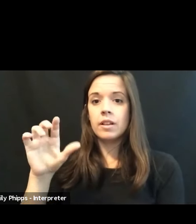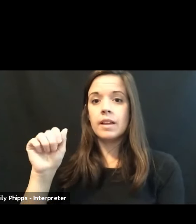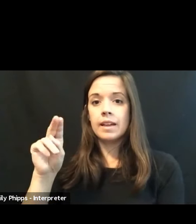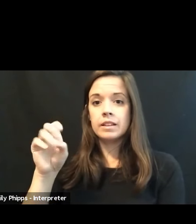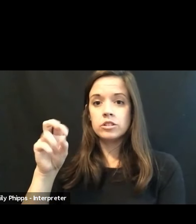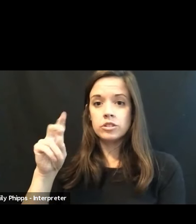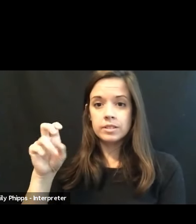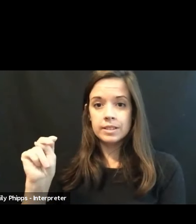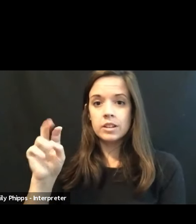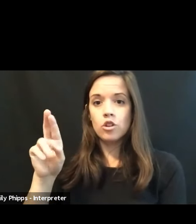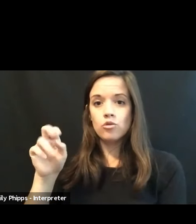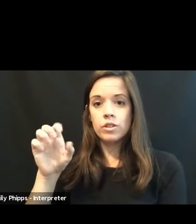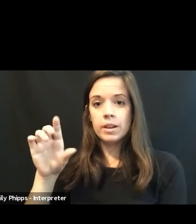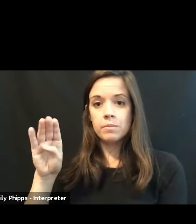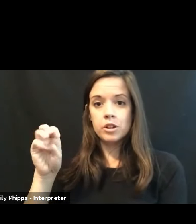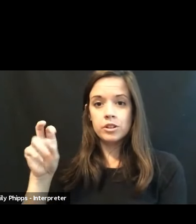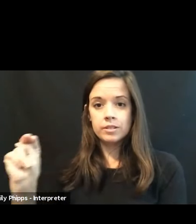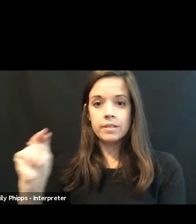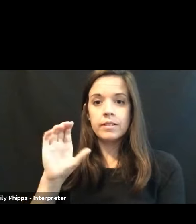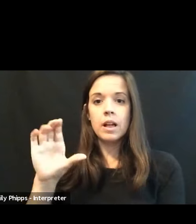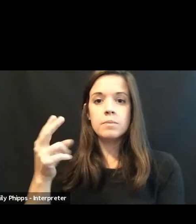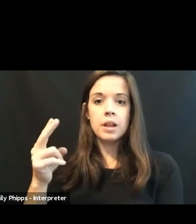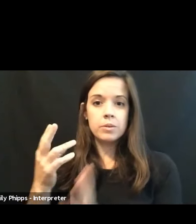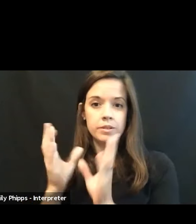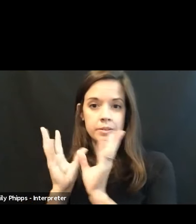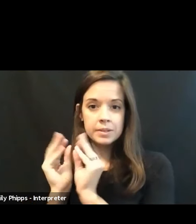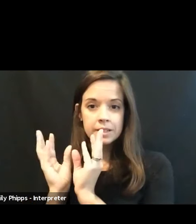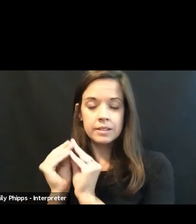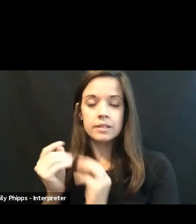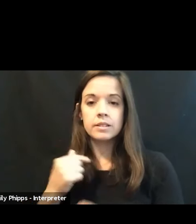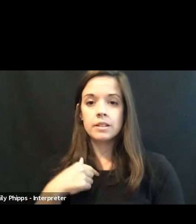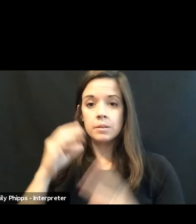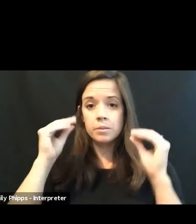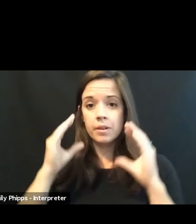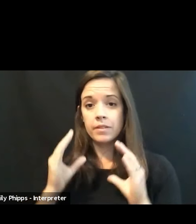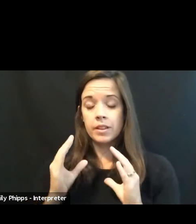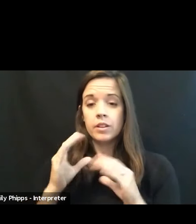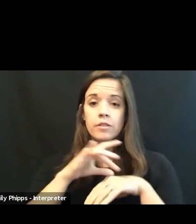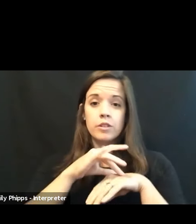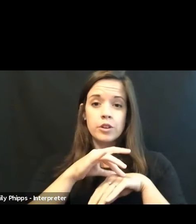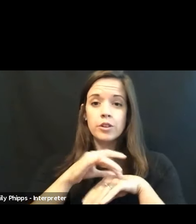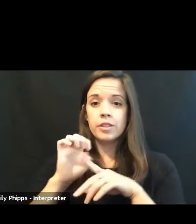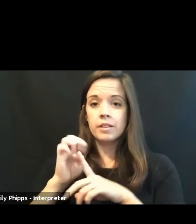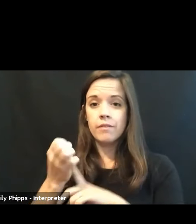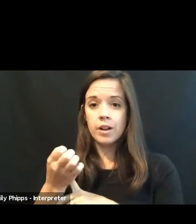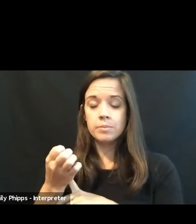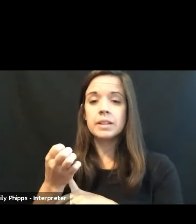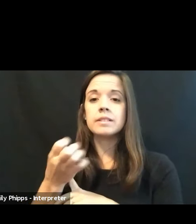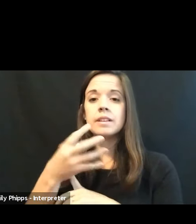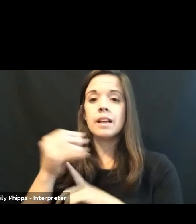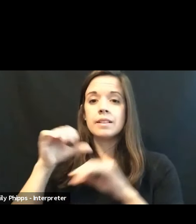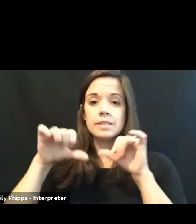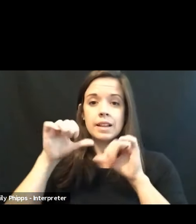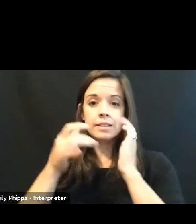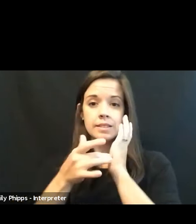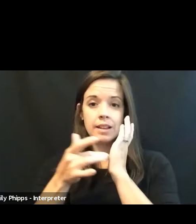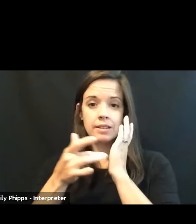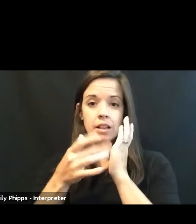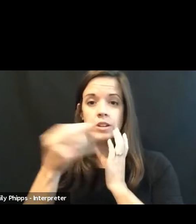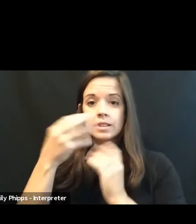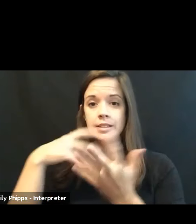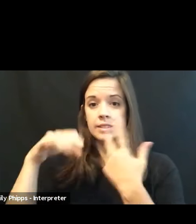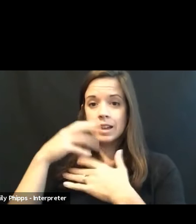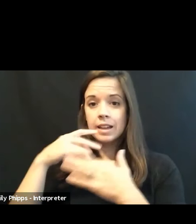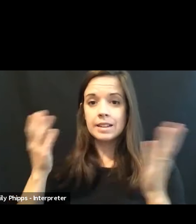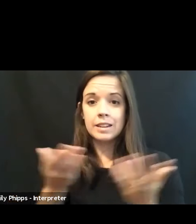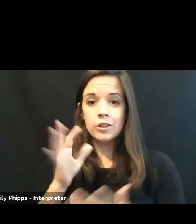Common Hour Committee. And I'm a professor in the Department of Earth and Environment and Science, Technology, and Society here at